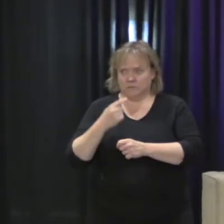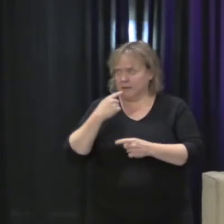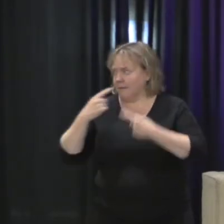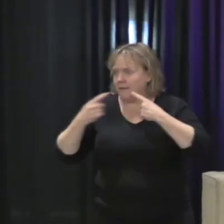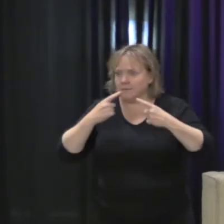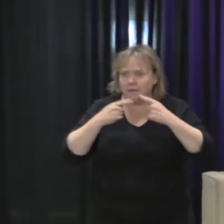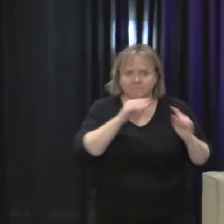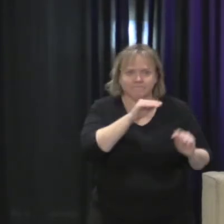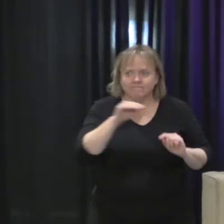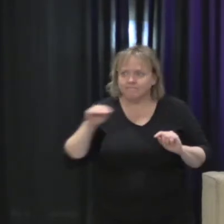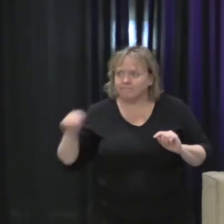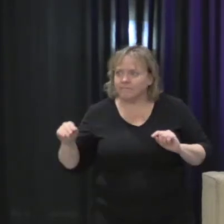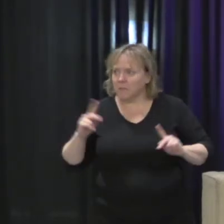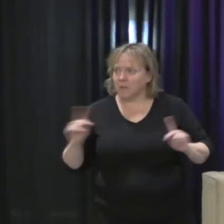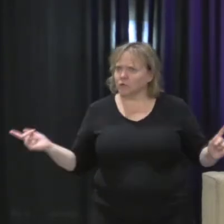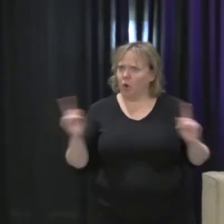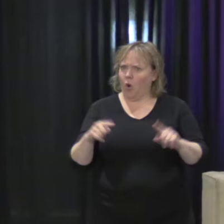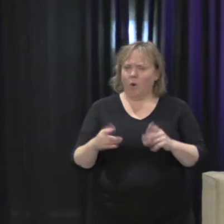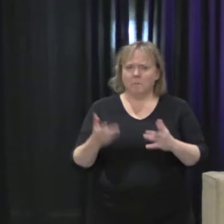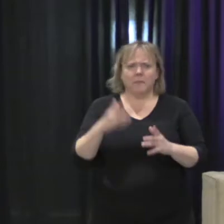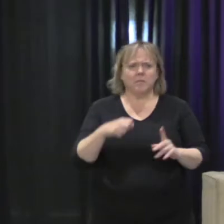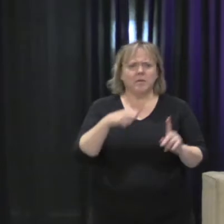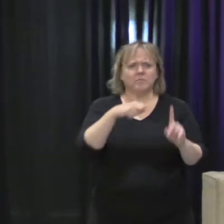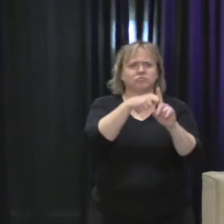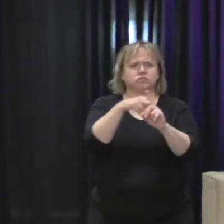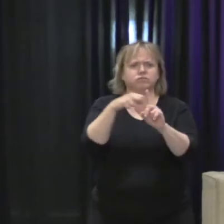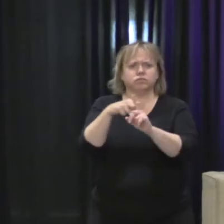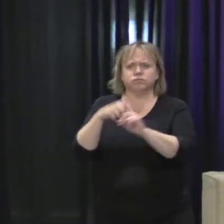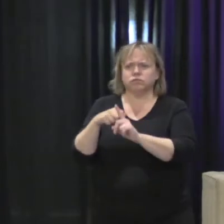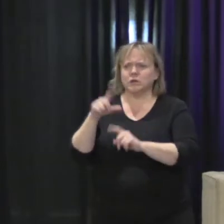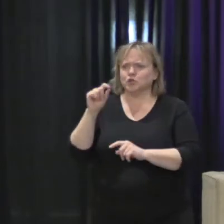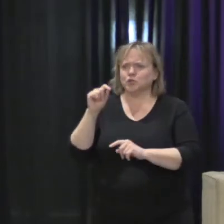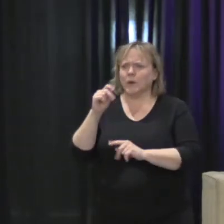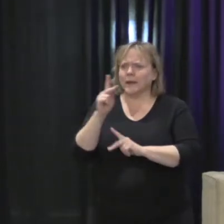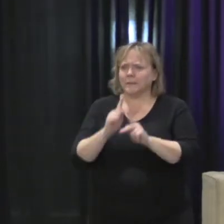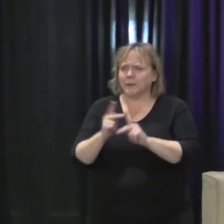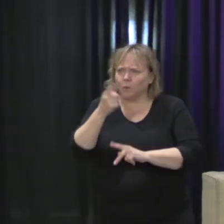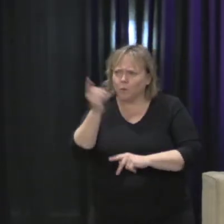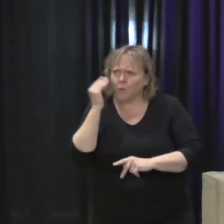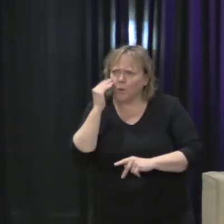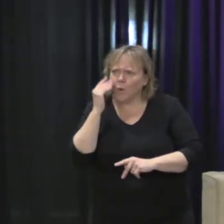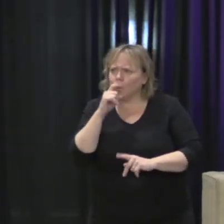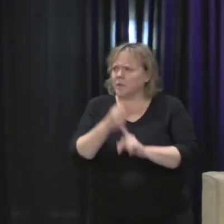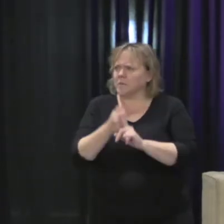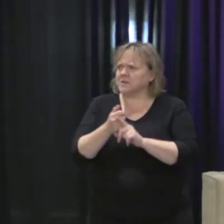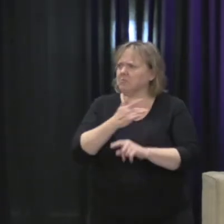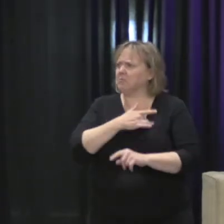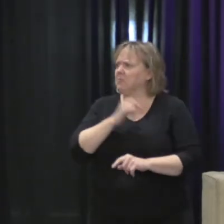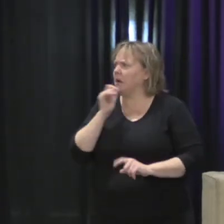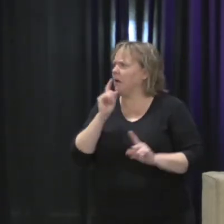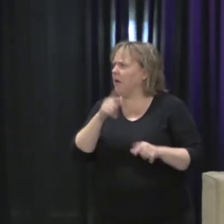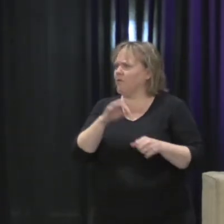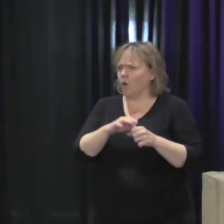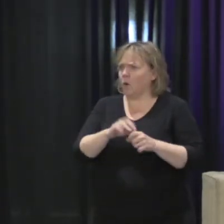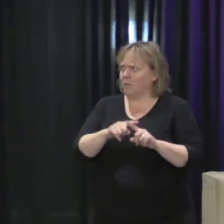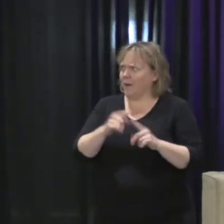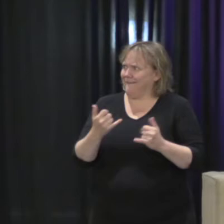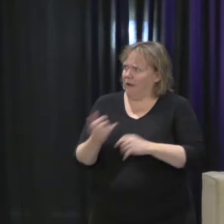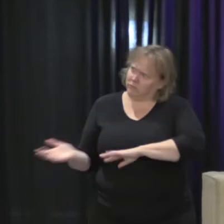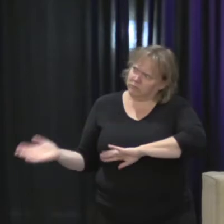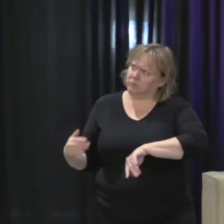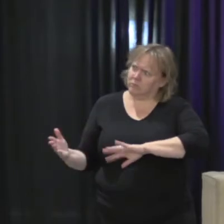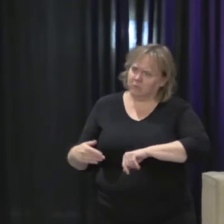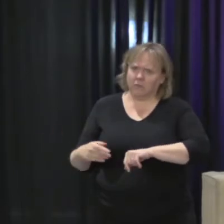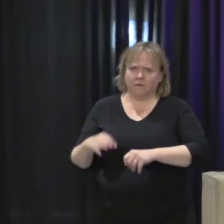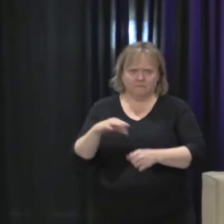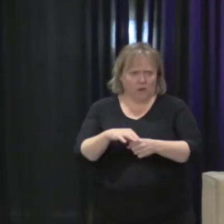20 new people in your life who may not have turned up at the ballot box that day and getting them to show up. Because if we